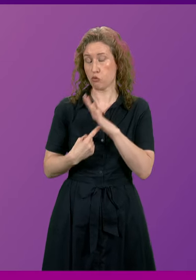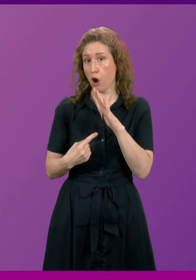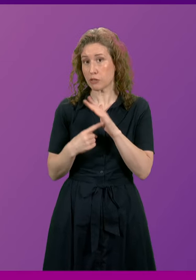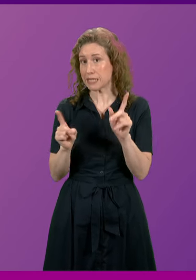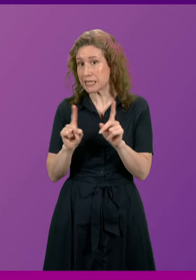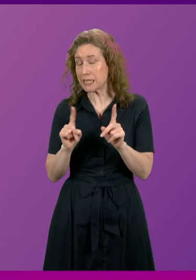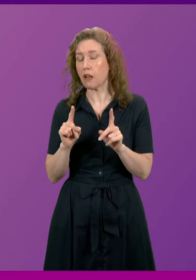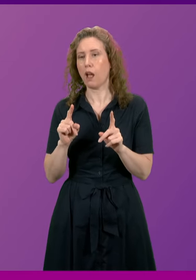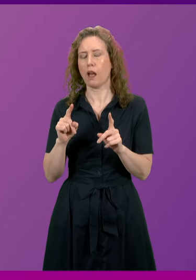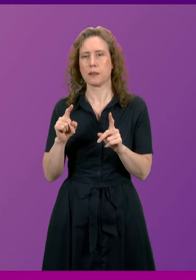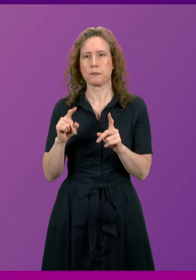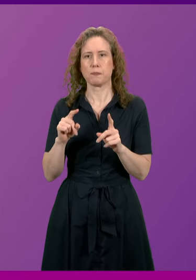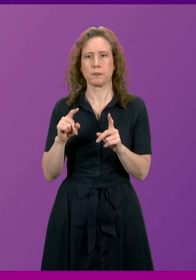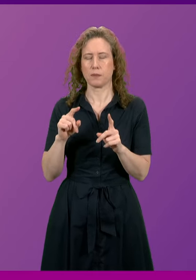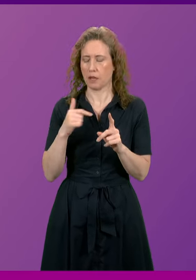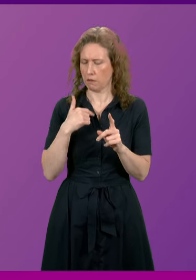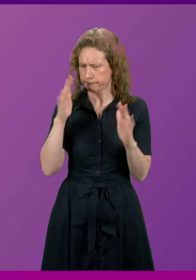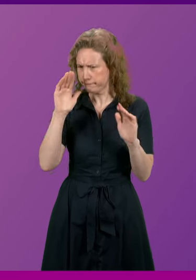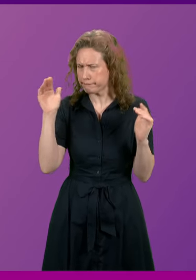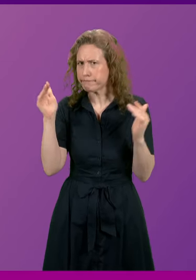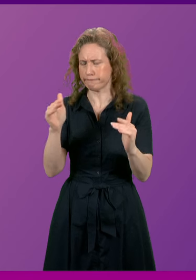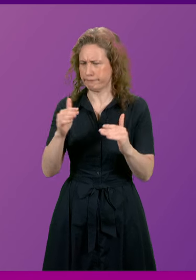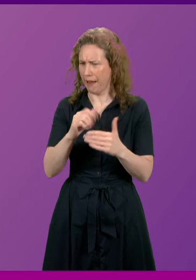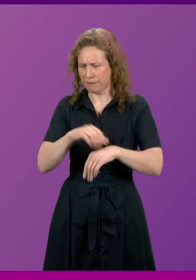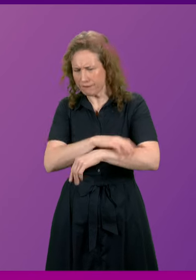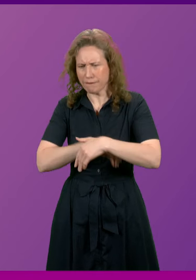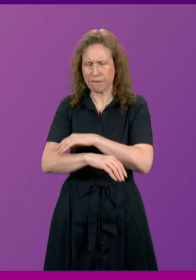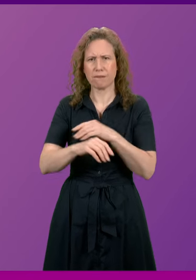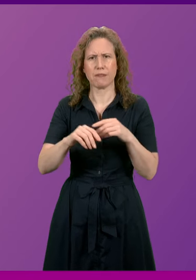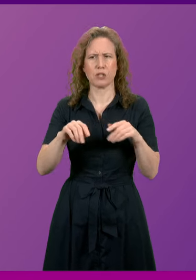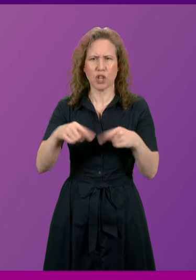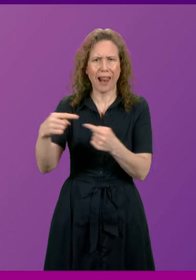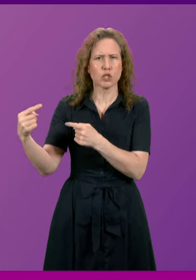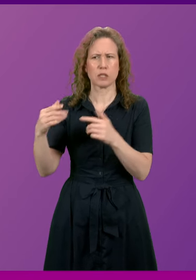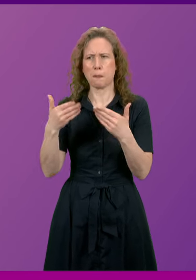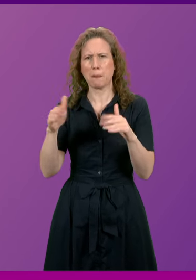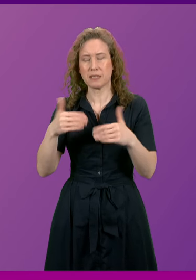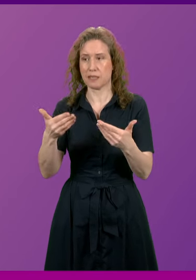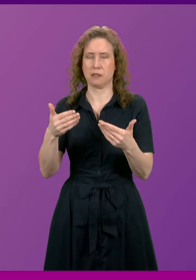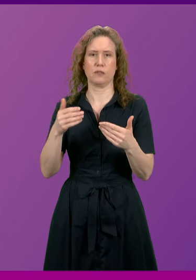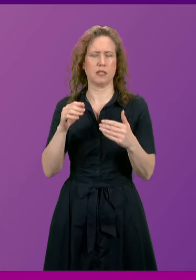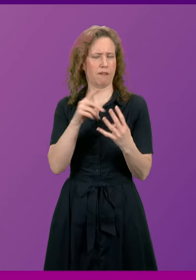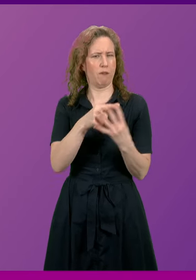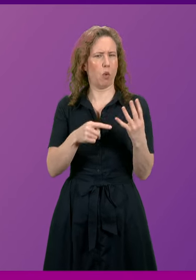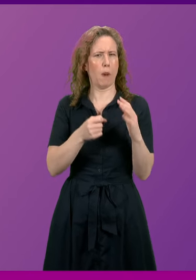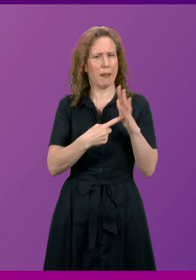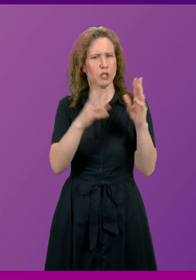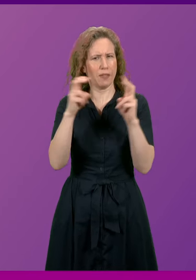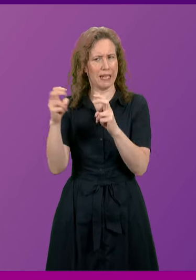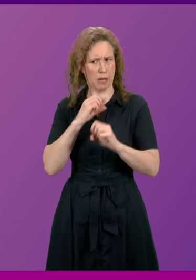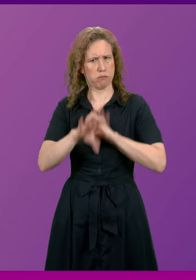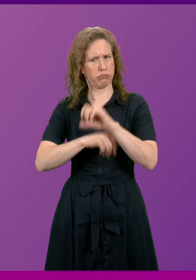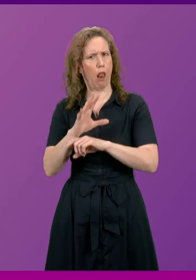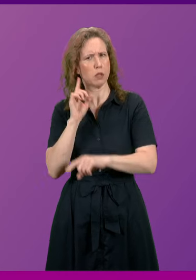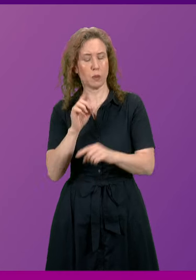would address the challenges in our public services. We won the four major themes along with eradicating